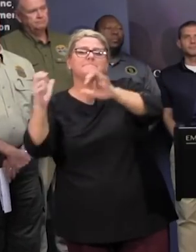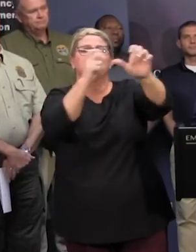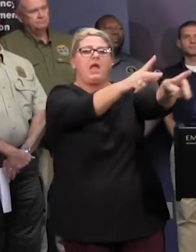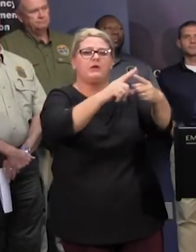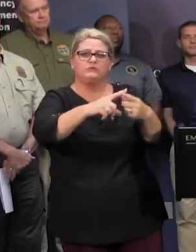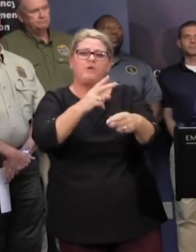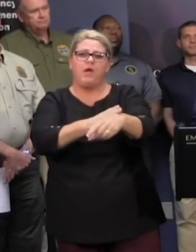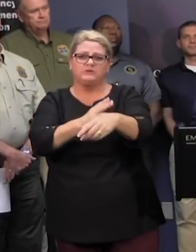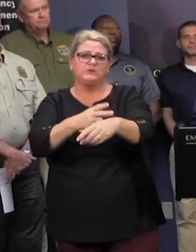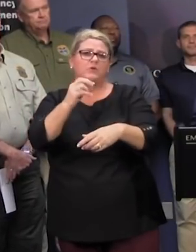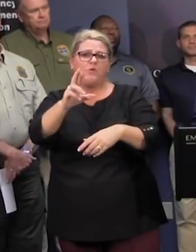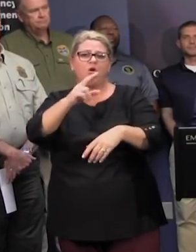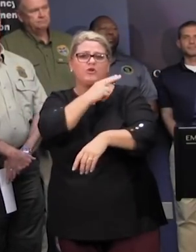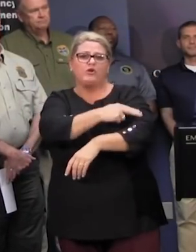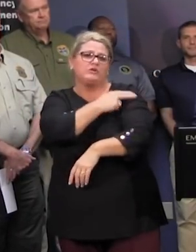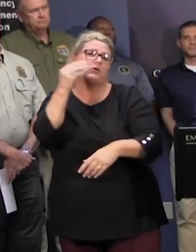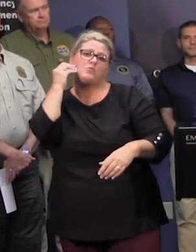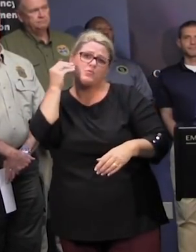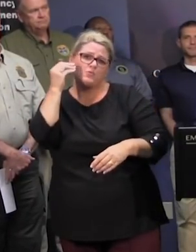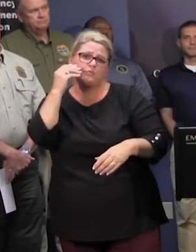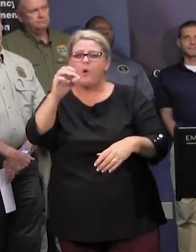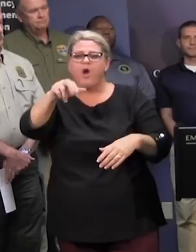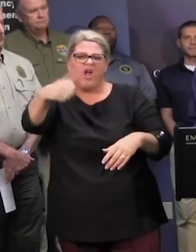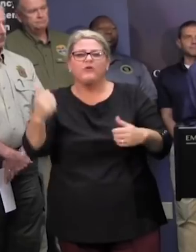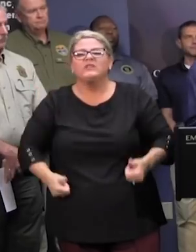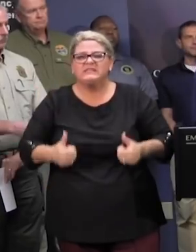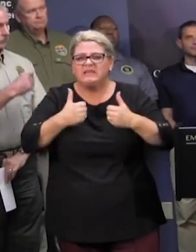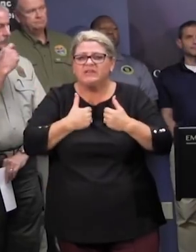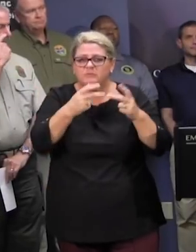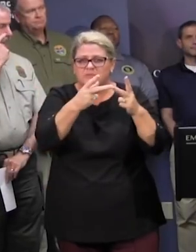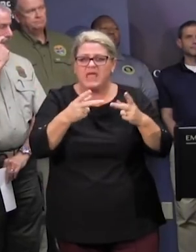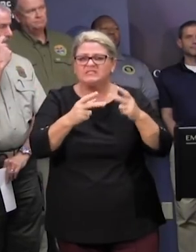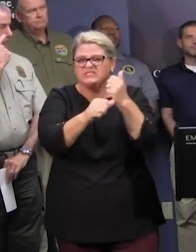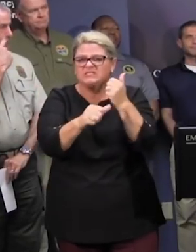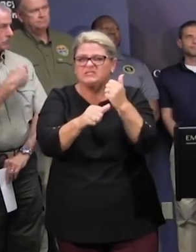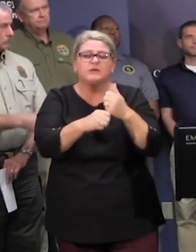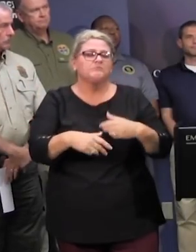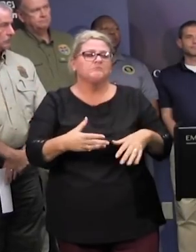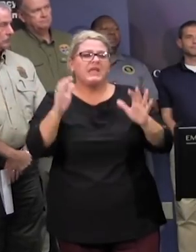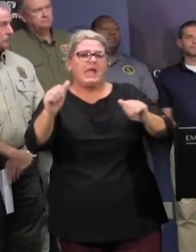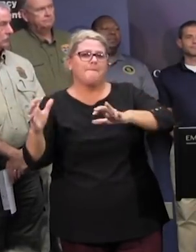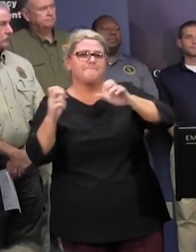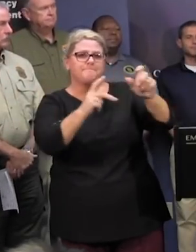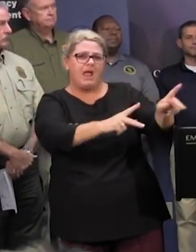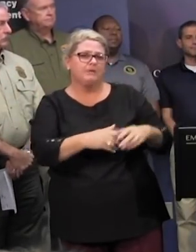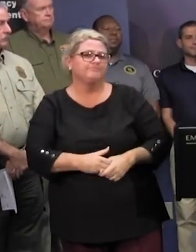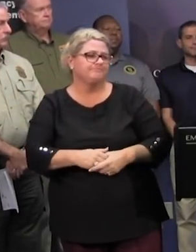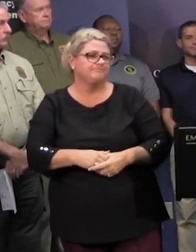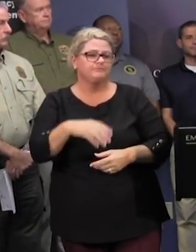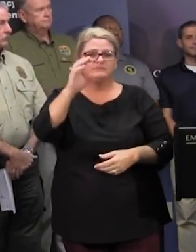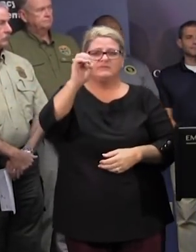nursing homes and assisted living facilities that were evacuated thank you thank you director nanette evans